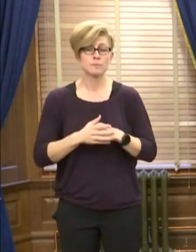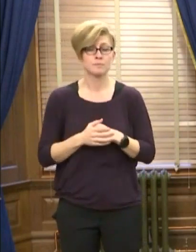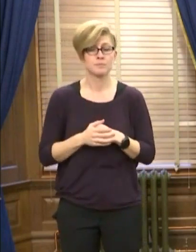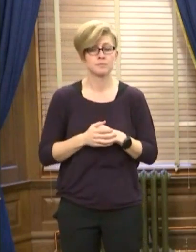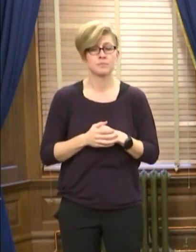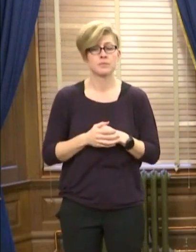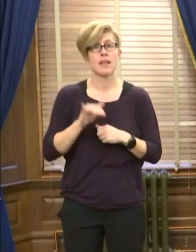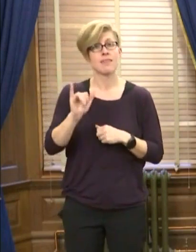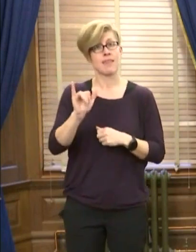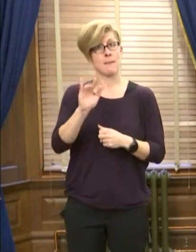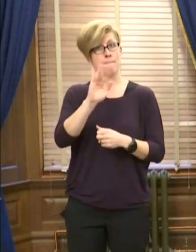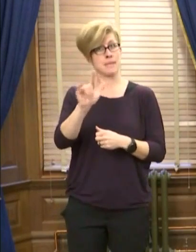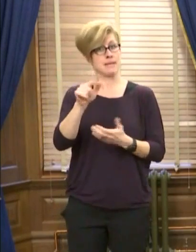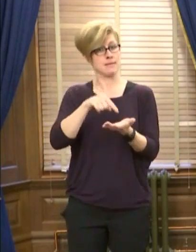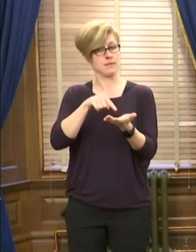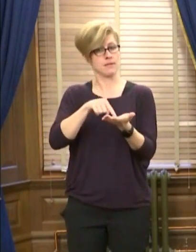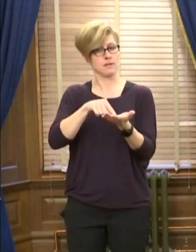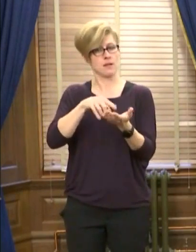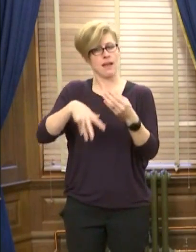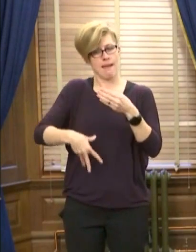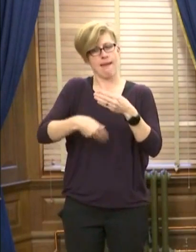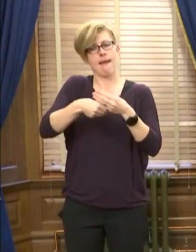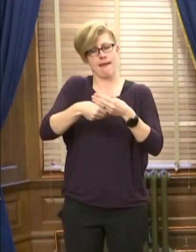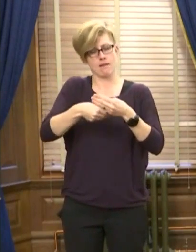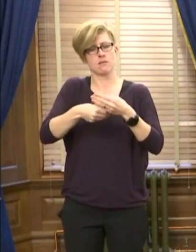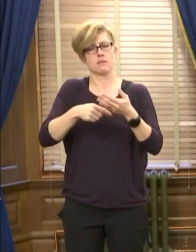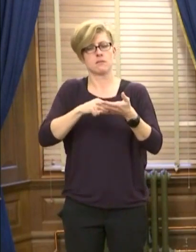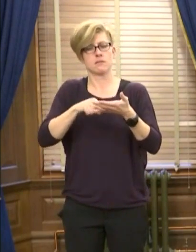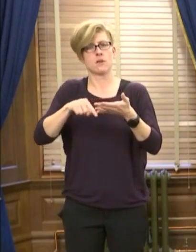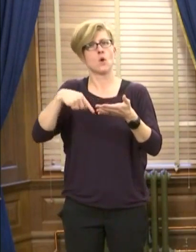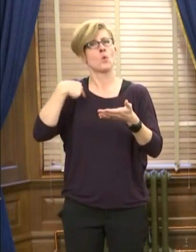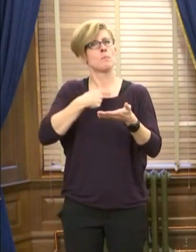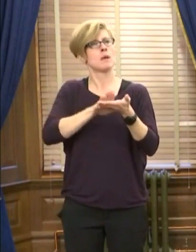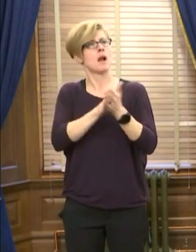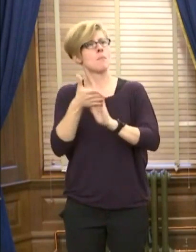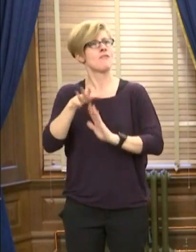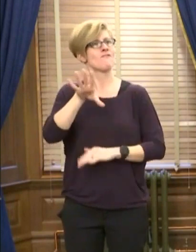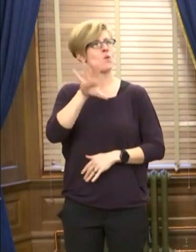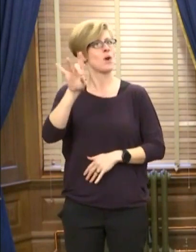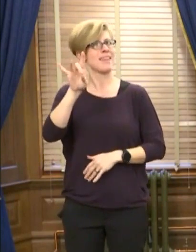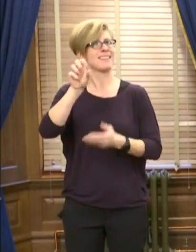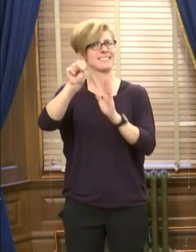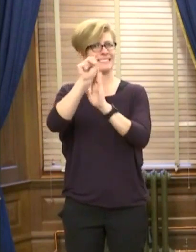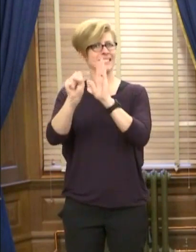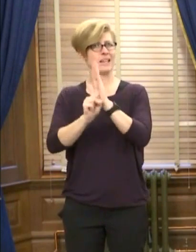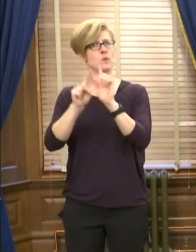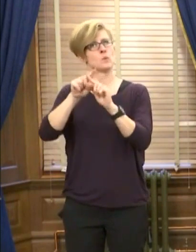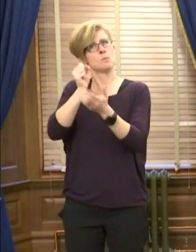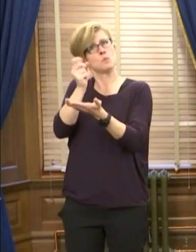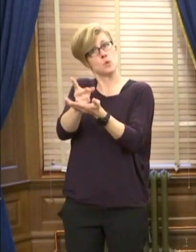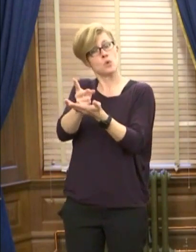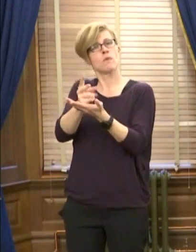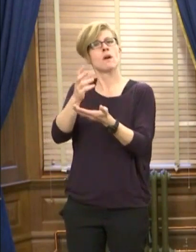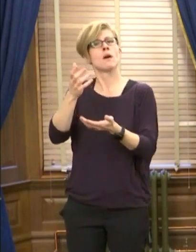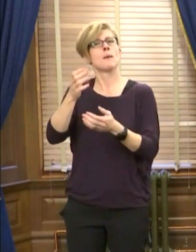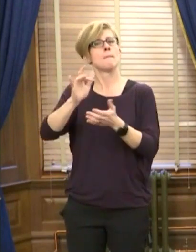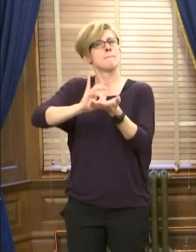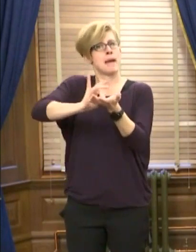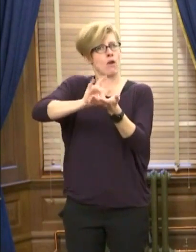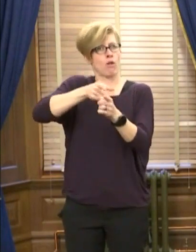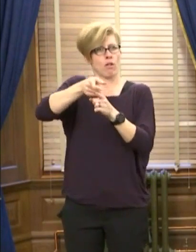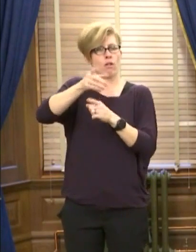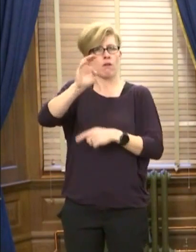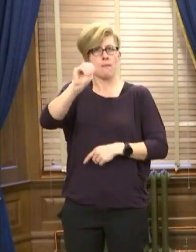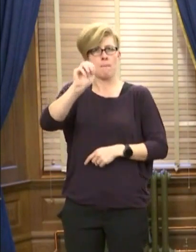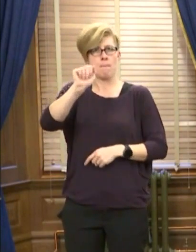establishes a regulatory framework to make Kansas the 48th state to legalize medical marijuana. By